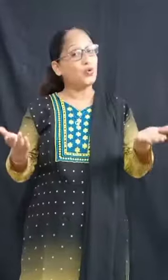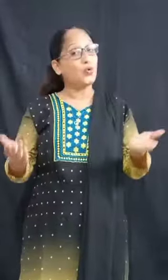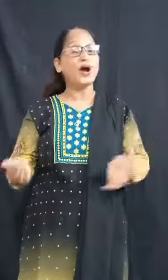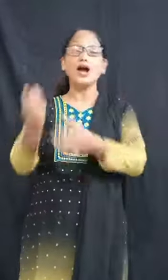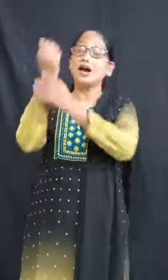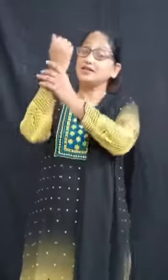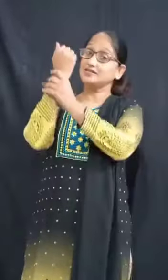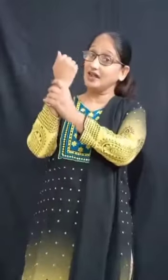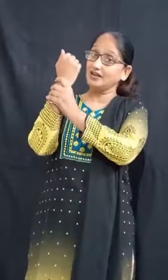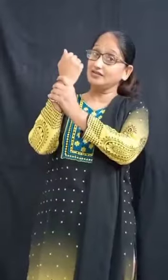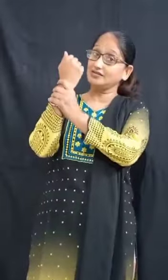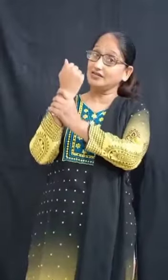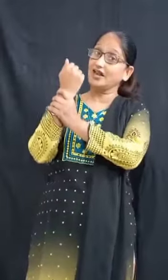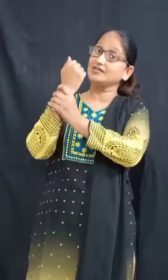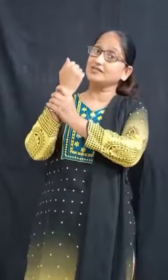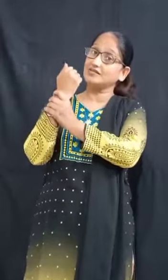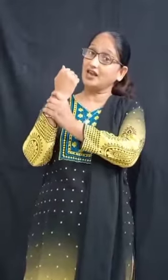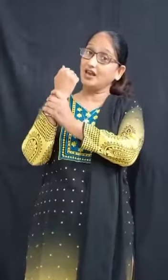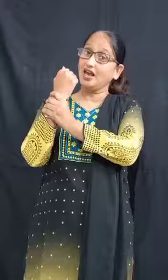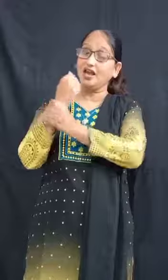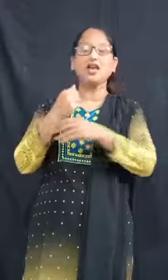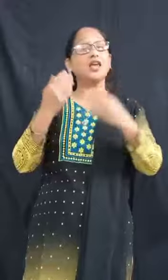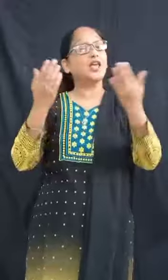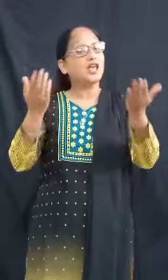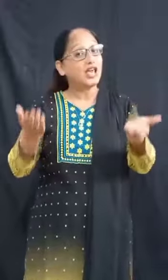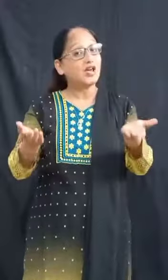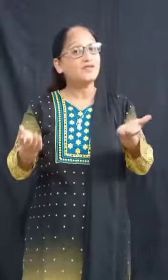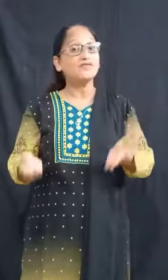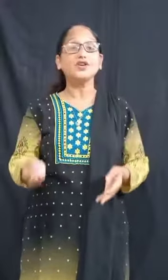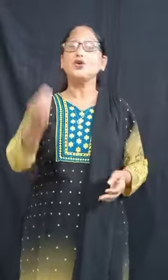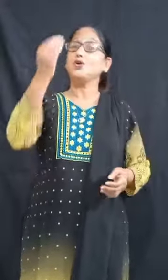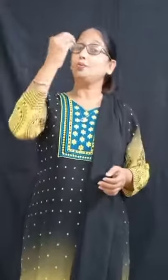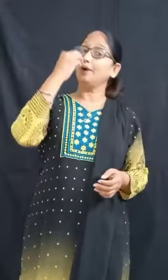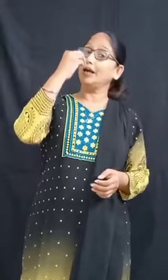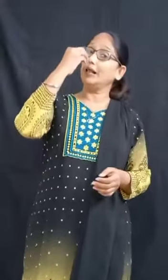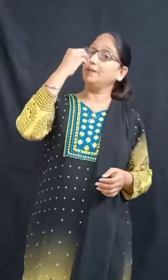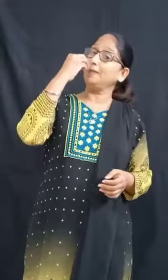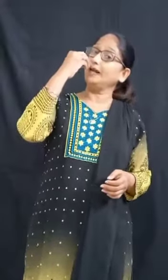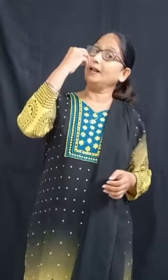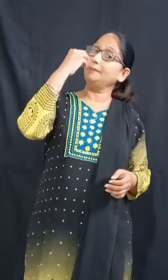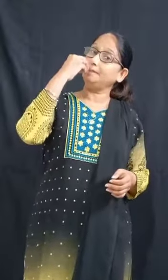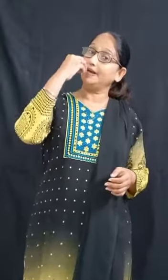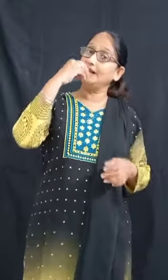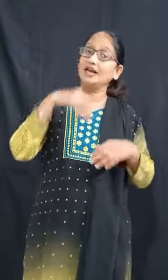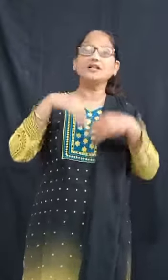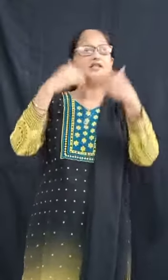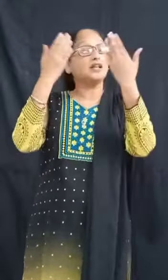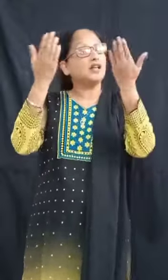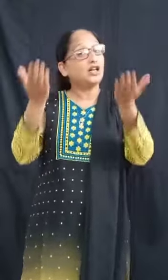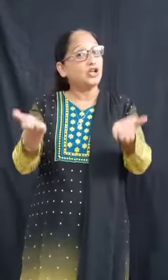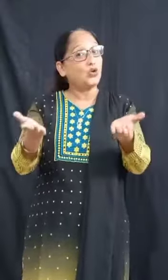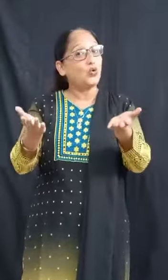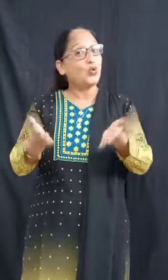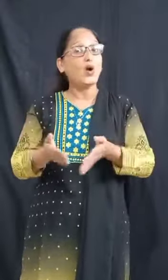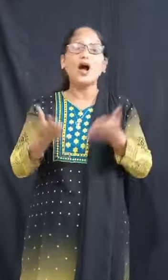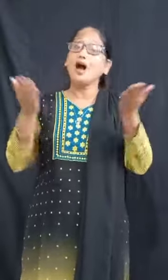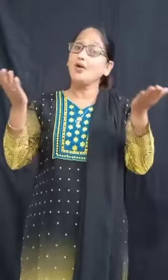are sick, sick. He gives you pill, pill, pill. Till you are